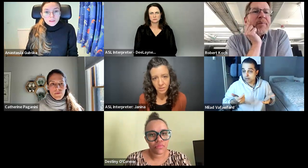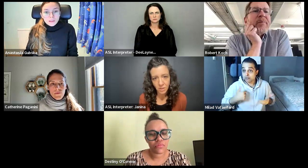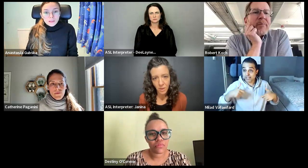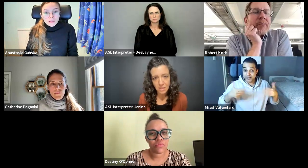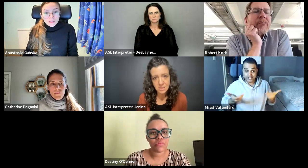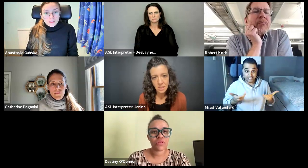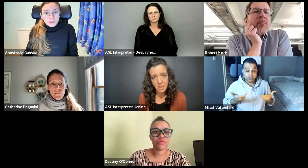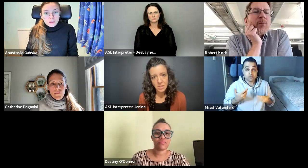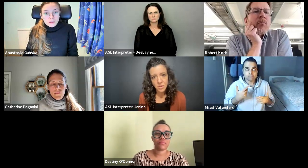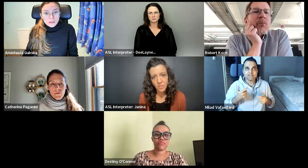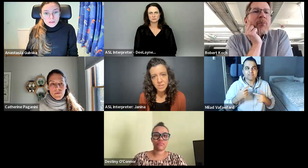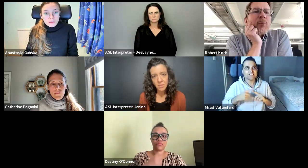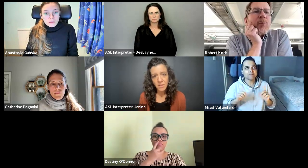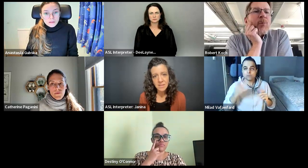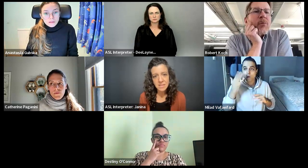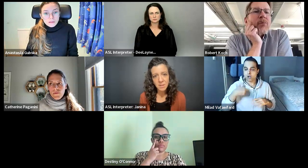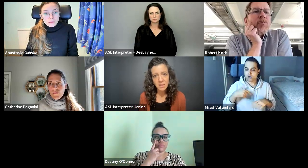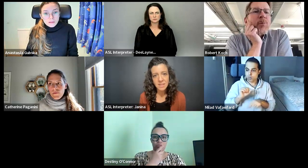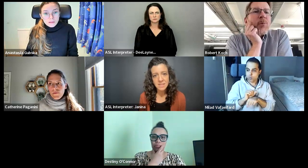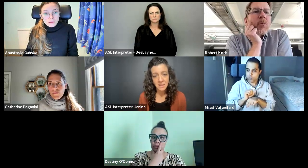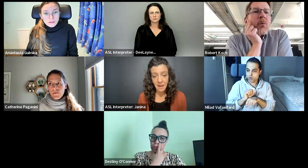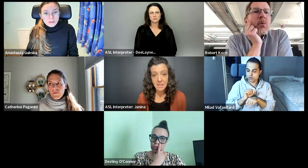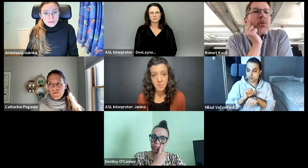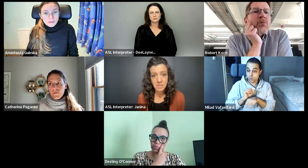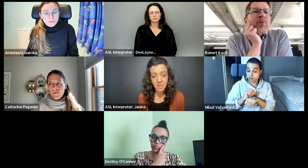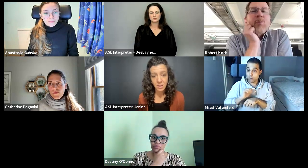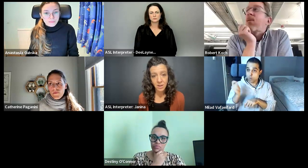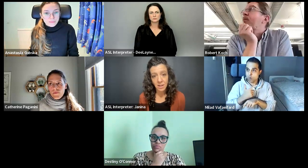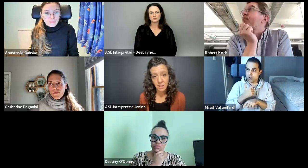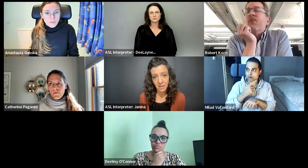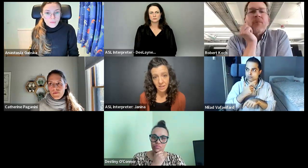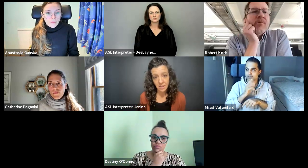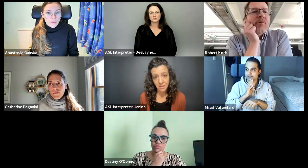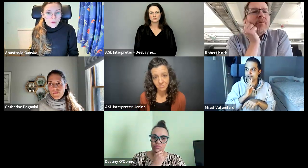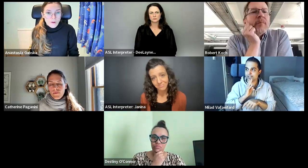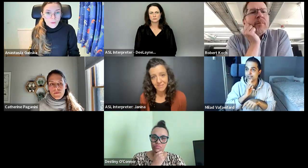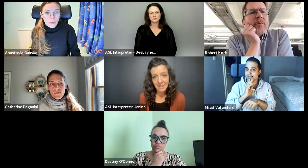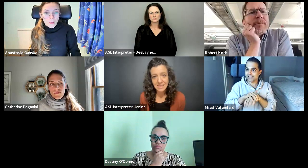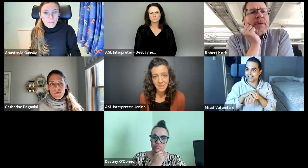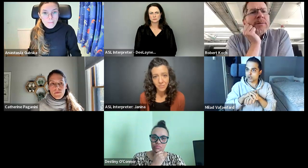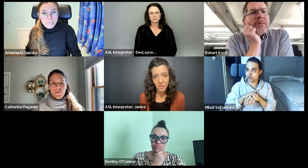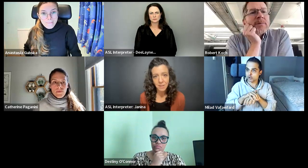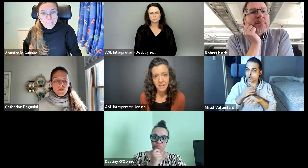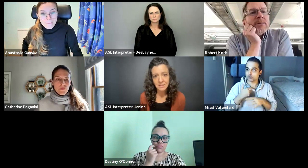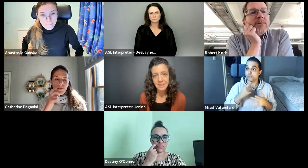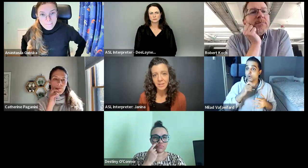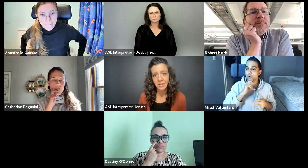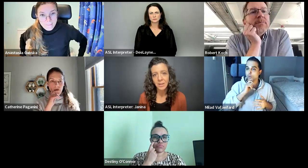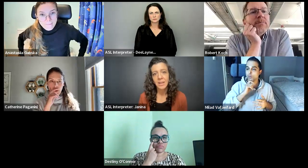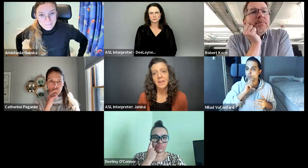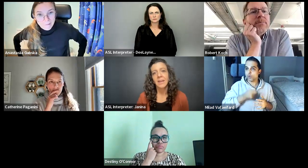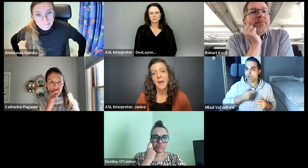things that I hear in the U S so if I talk about the accessibility things that I experienced here different because